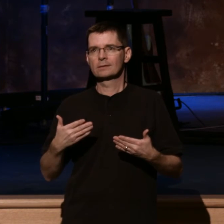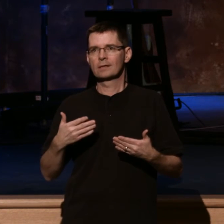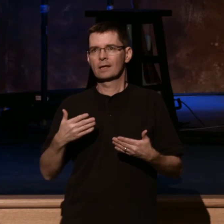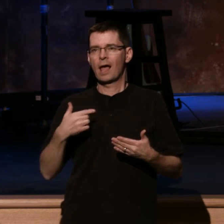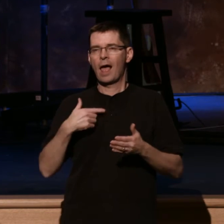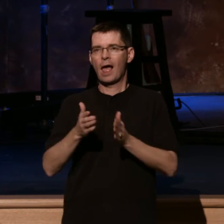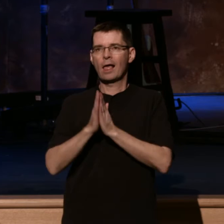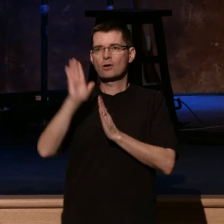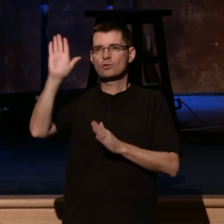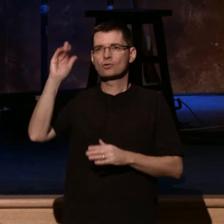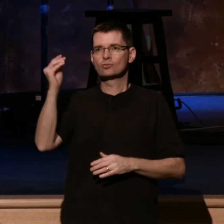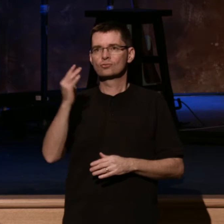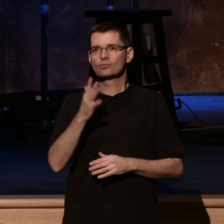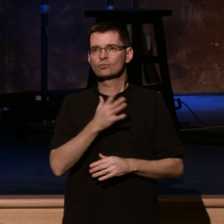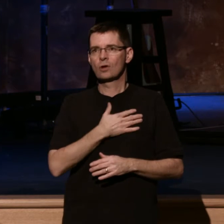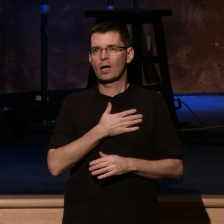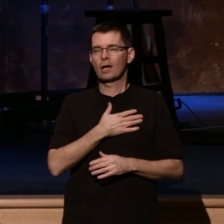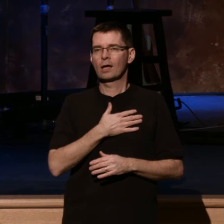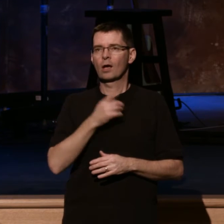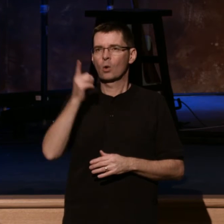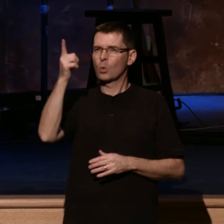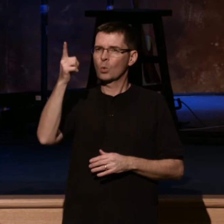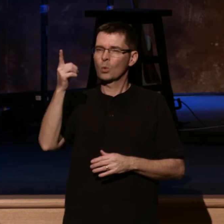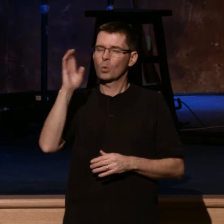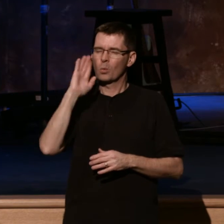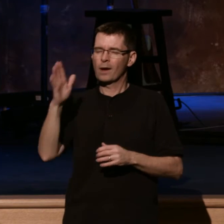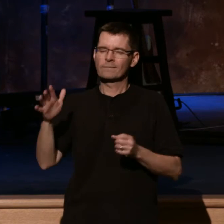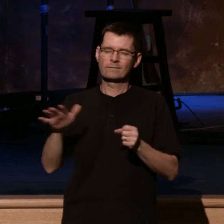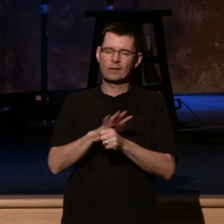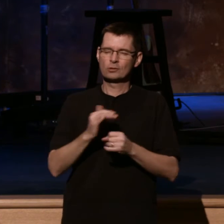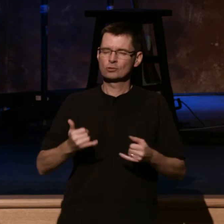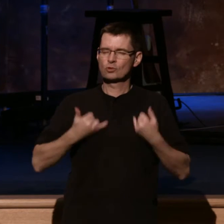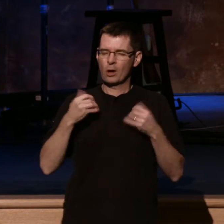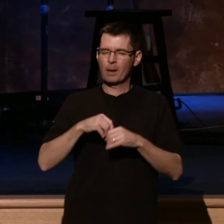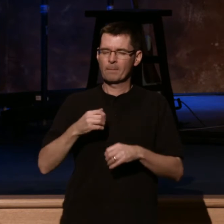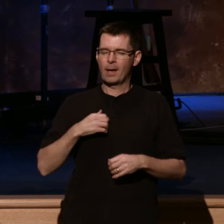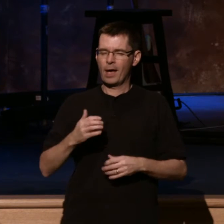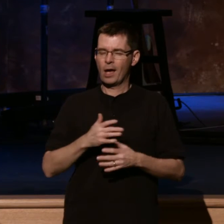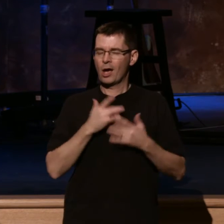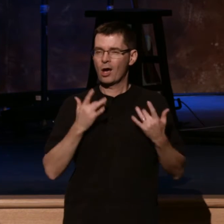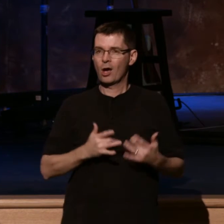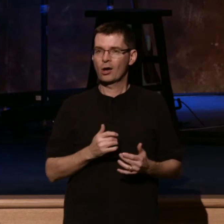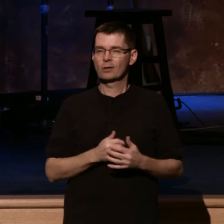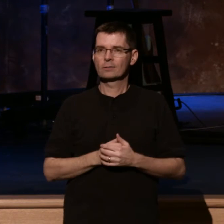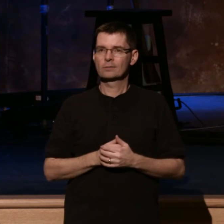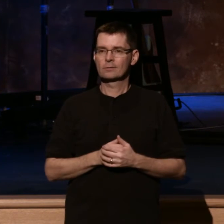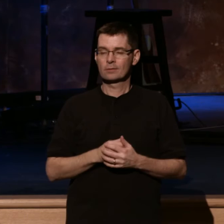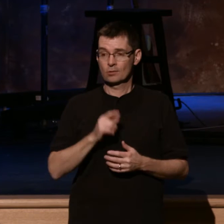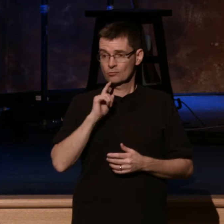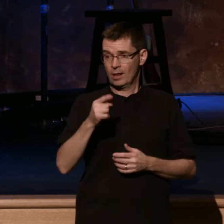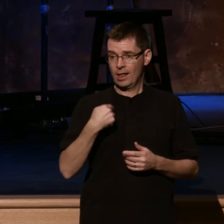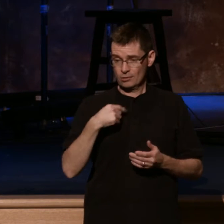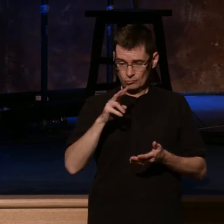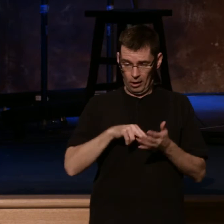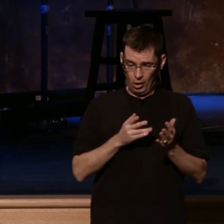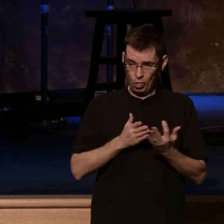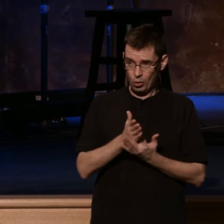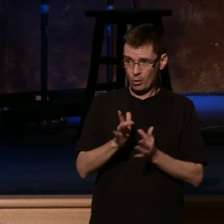that you will be the joy of my heart. I'm reading, as I said, through the Bible, and it just astounded me last week. These